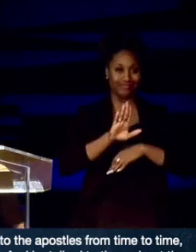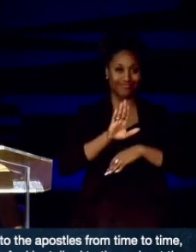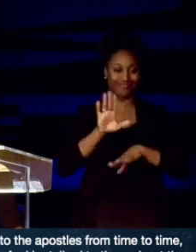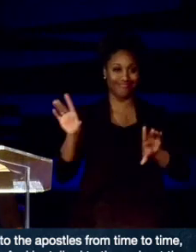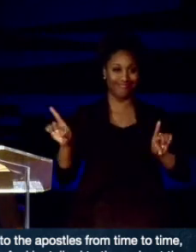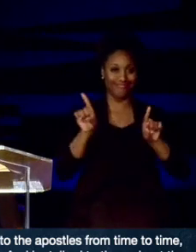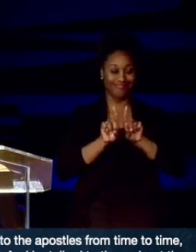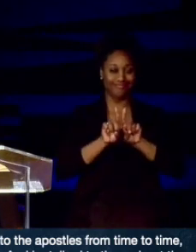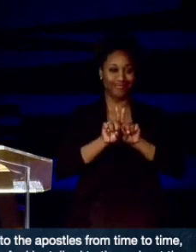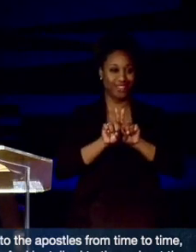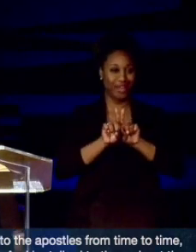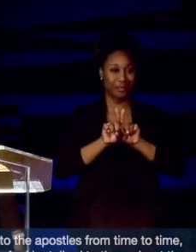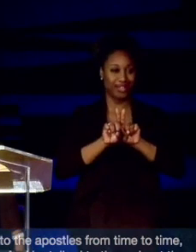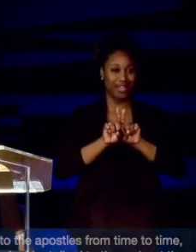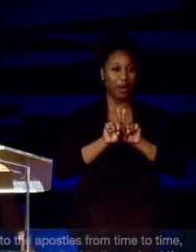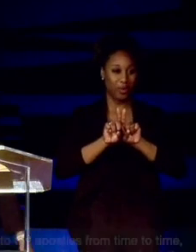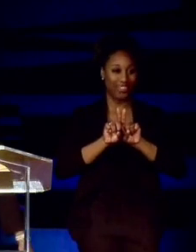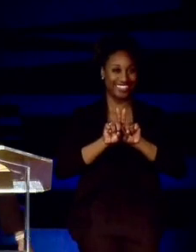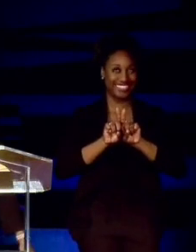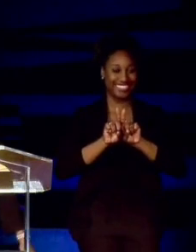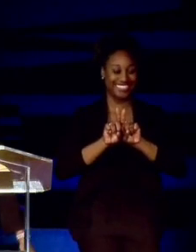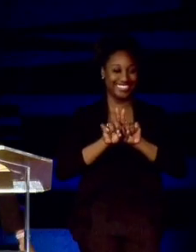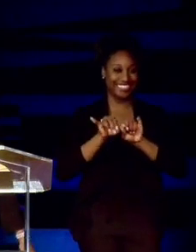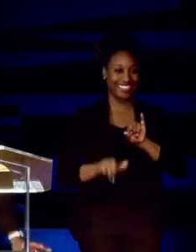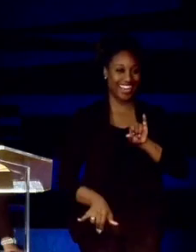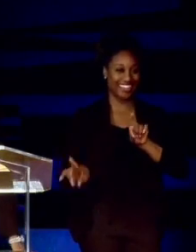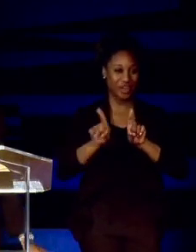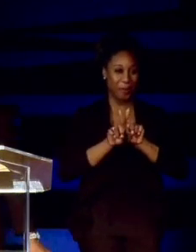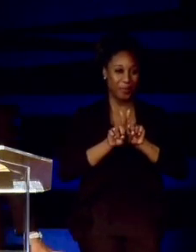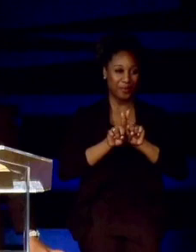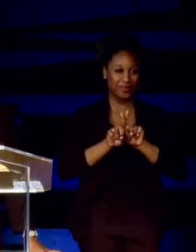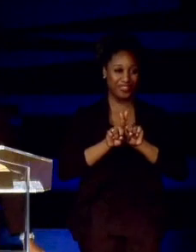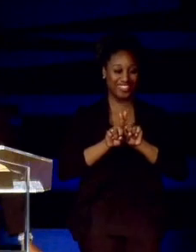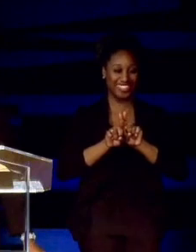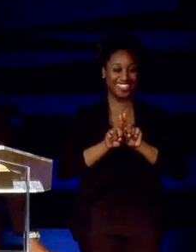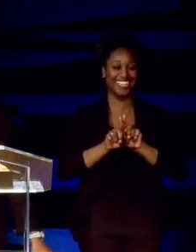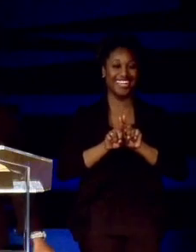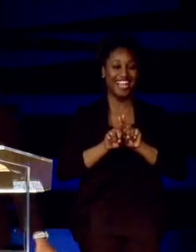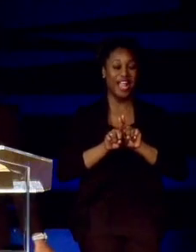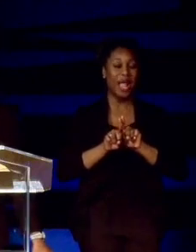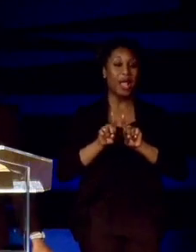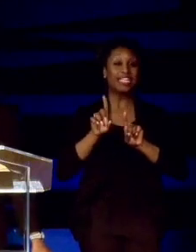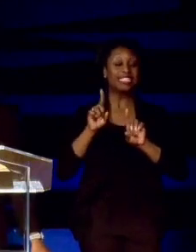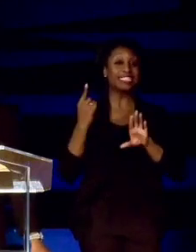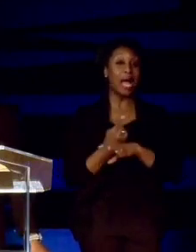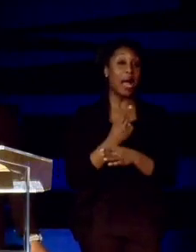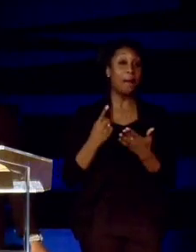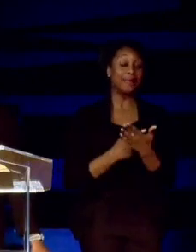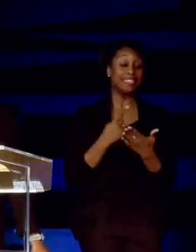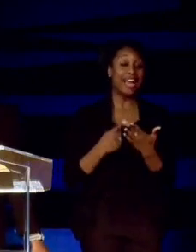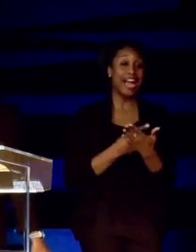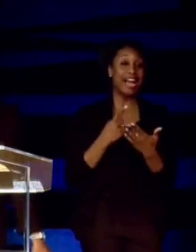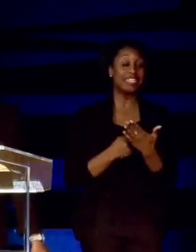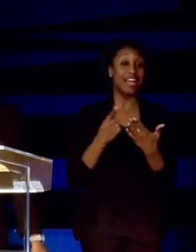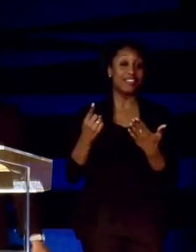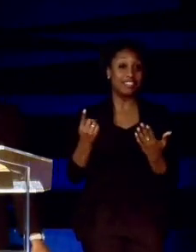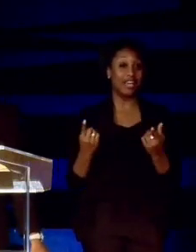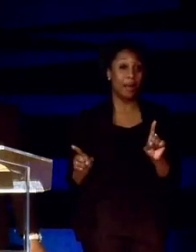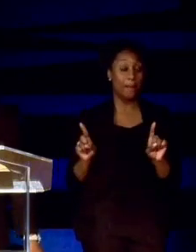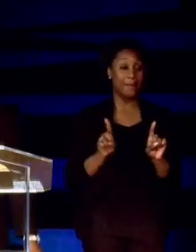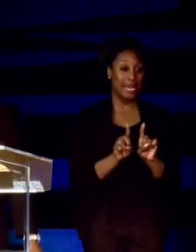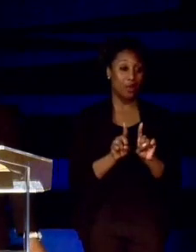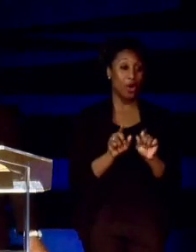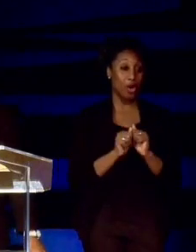side by side with them. Don't move. Stay right there. See, sometimes he has to come where you are.